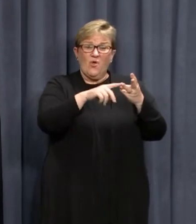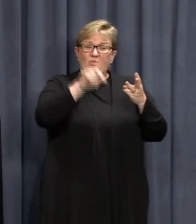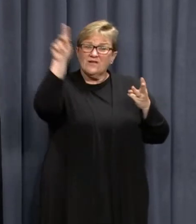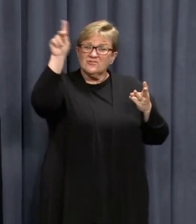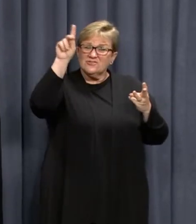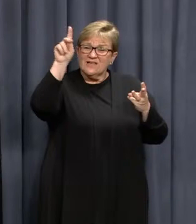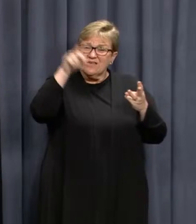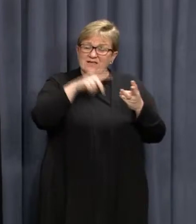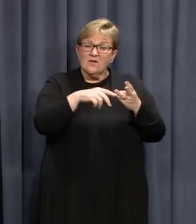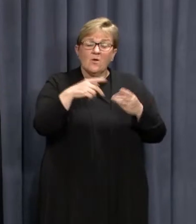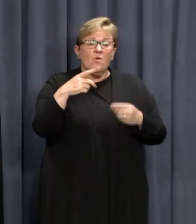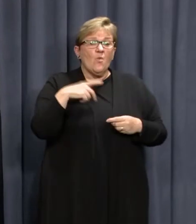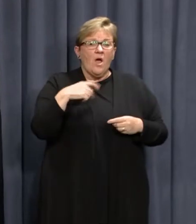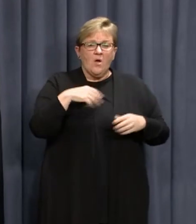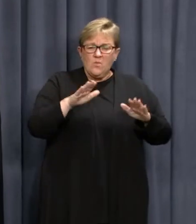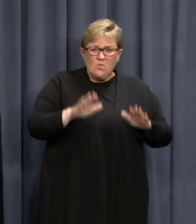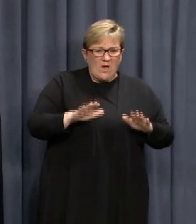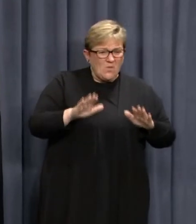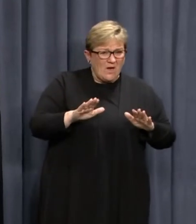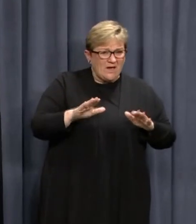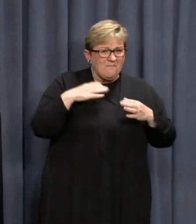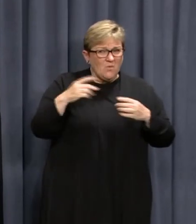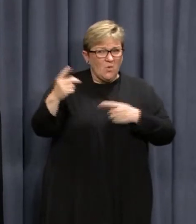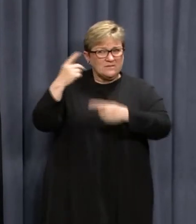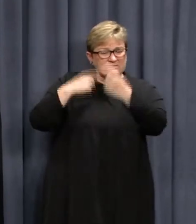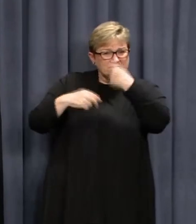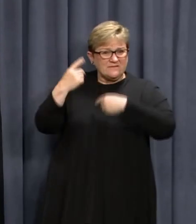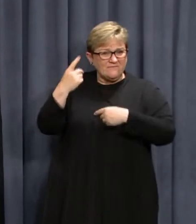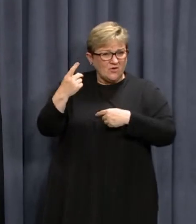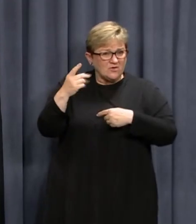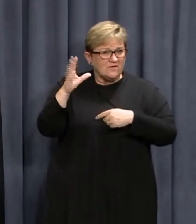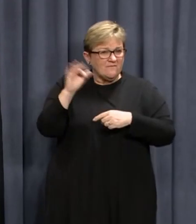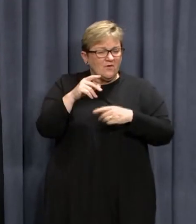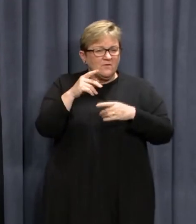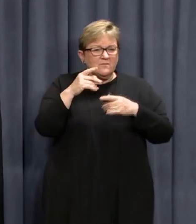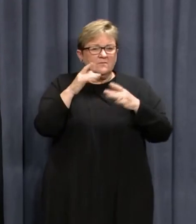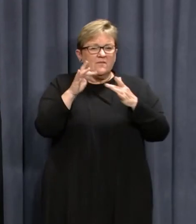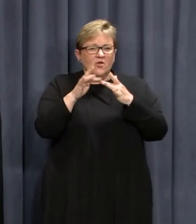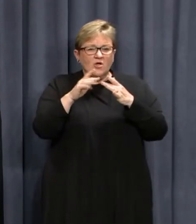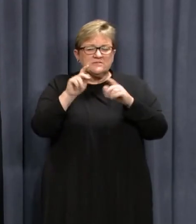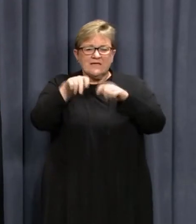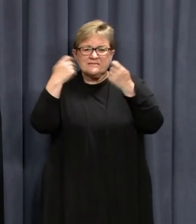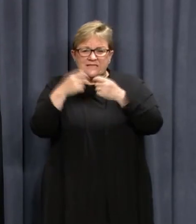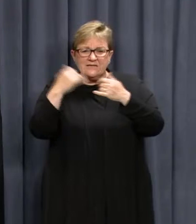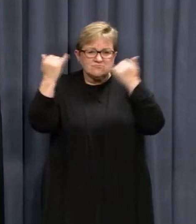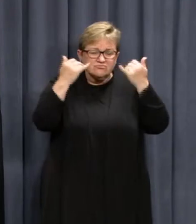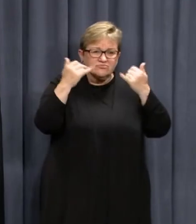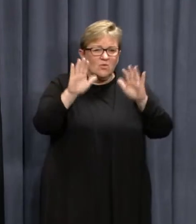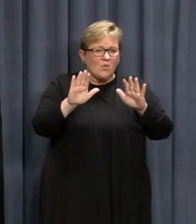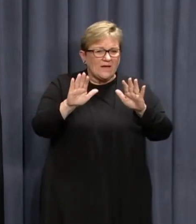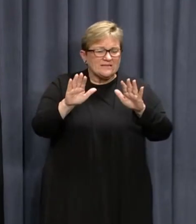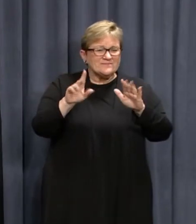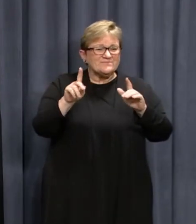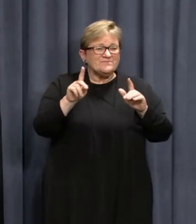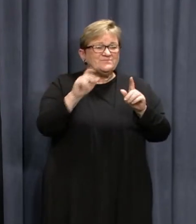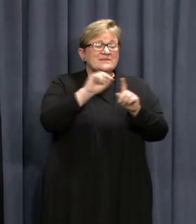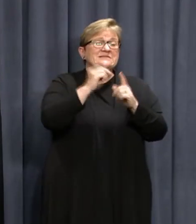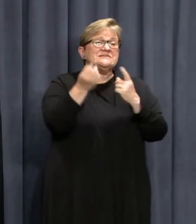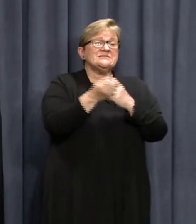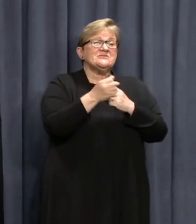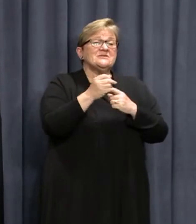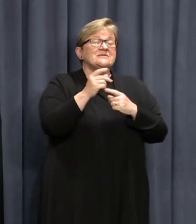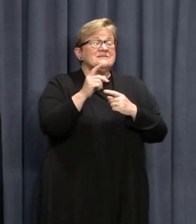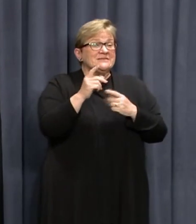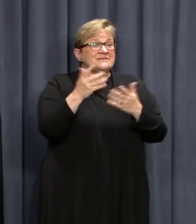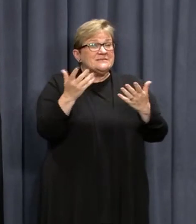as we have waited for more information to come through from our contact tracing teams. The situation has been